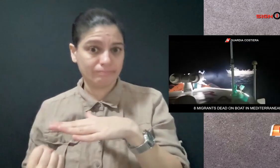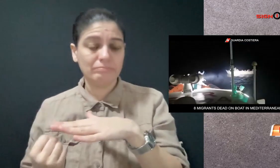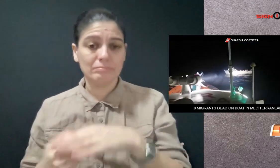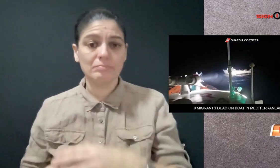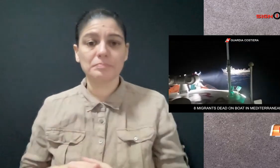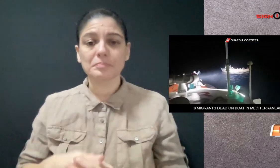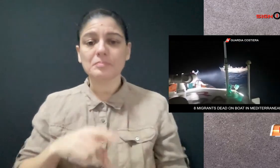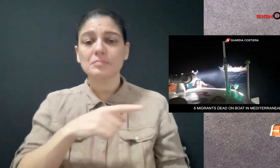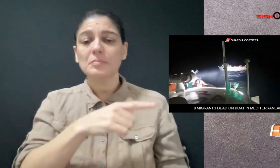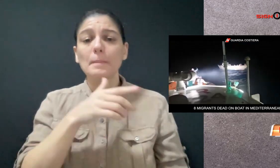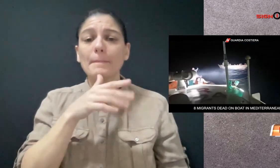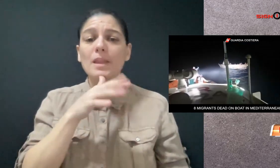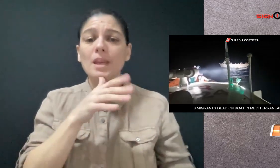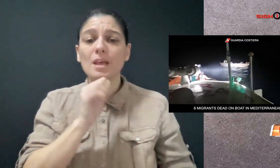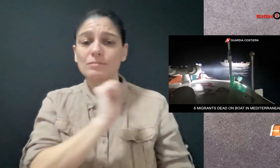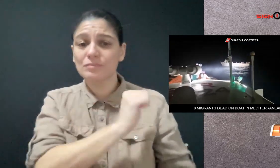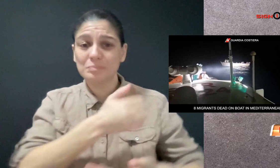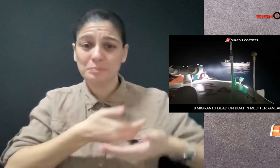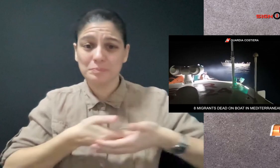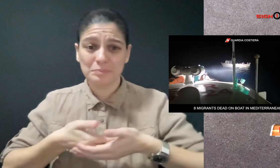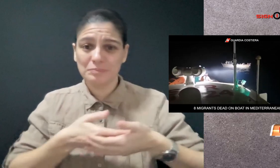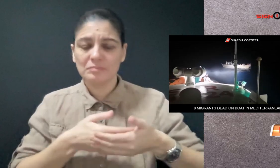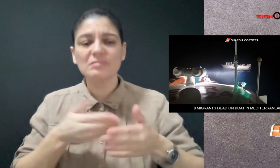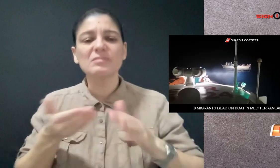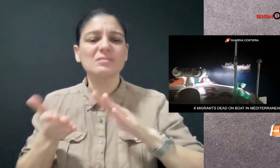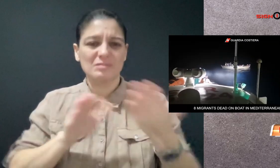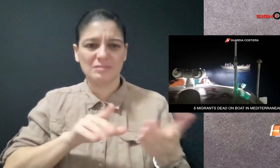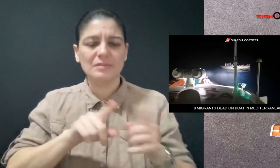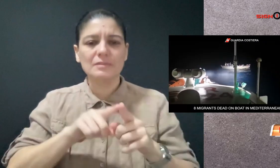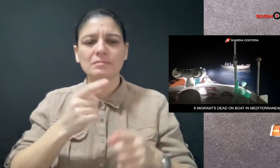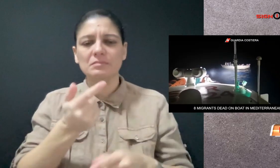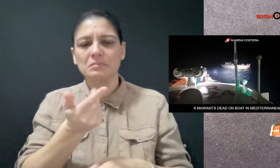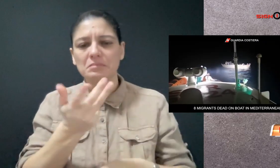The infant's mother also died a few hours later.